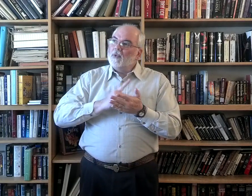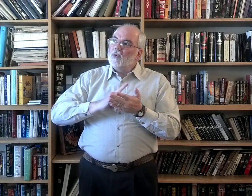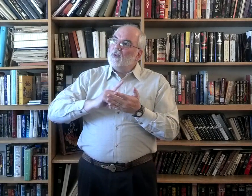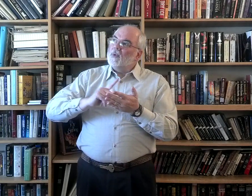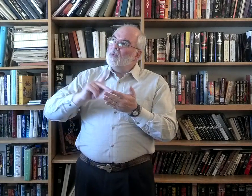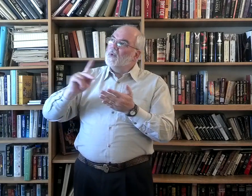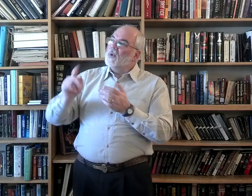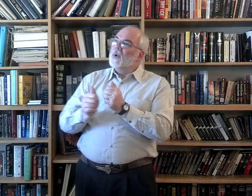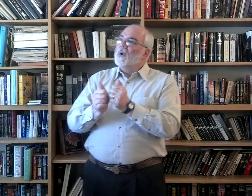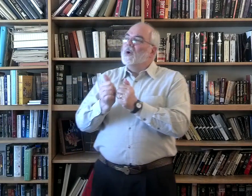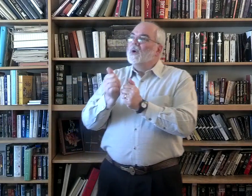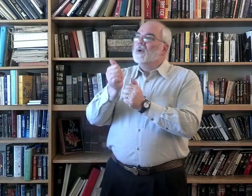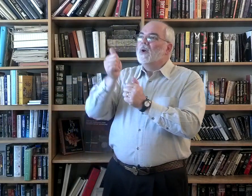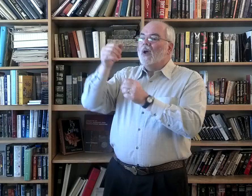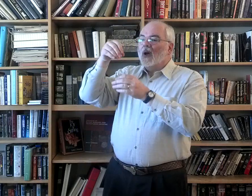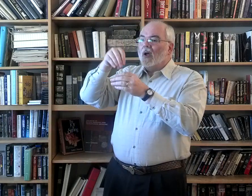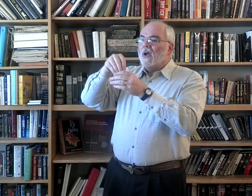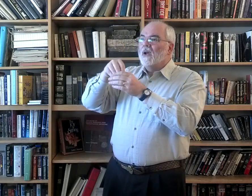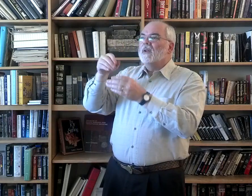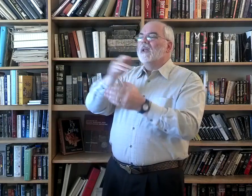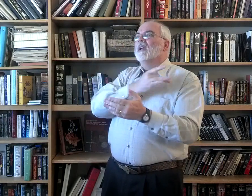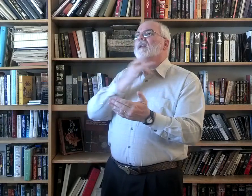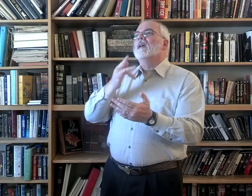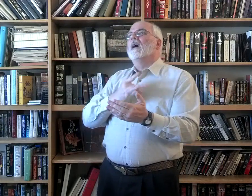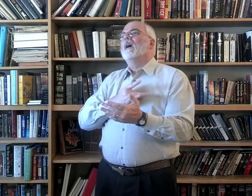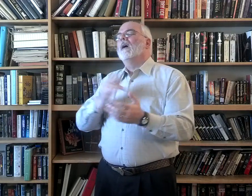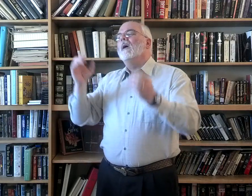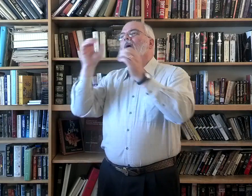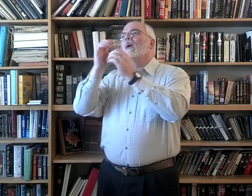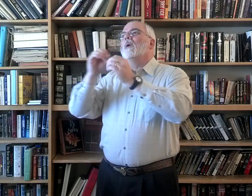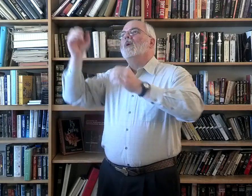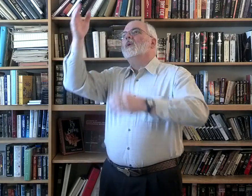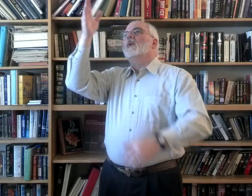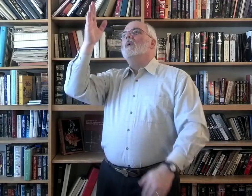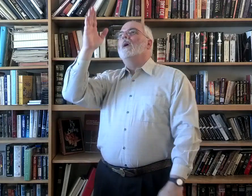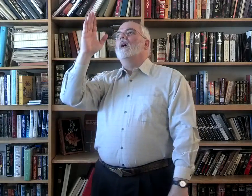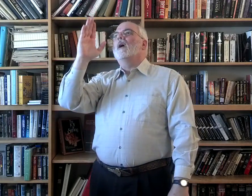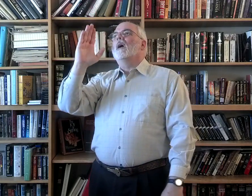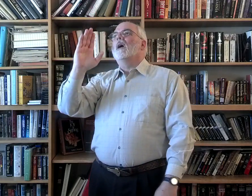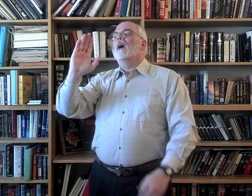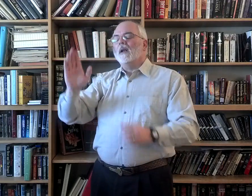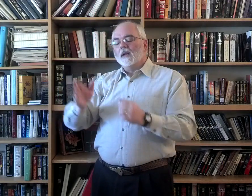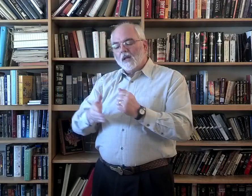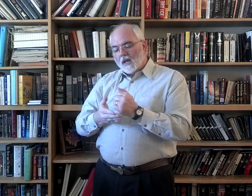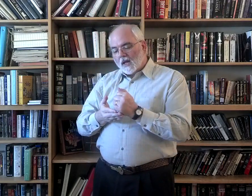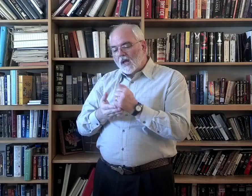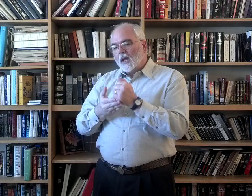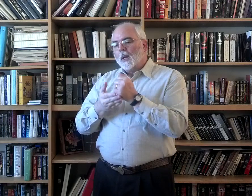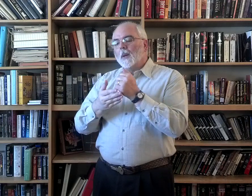Pure or in Heart, O God, help